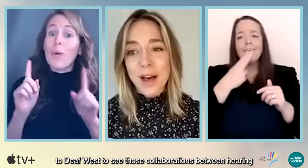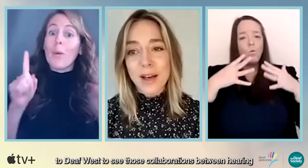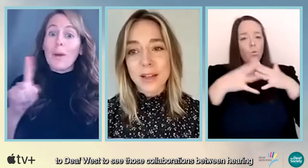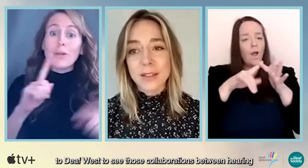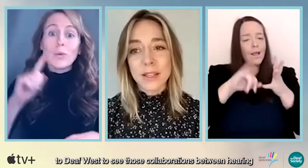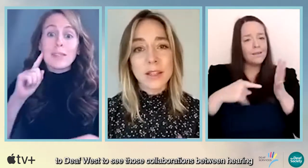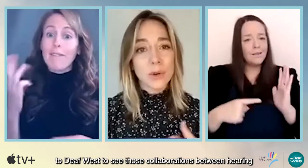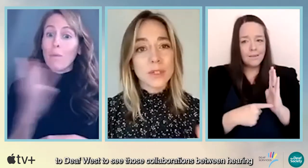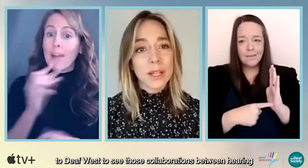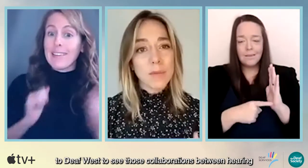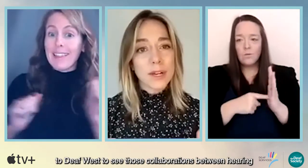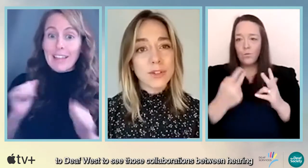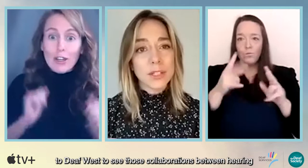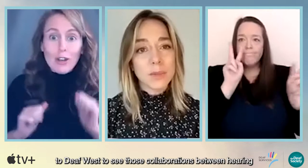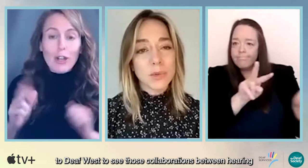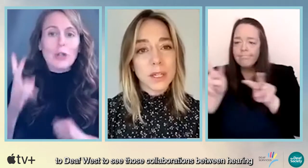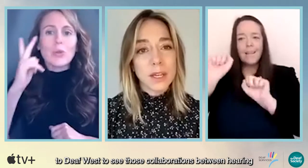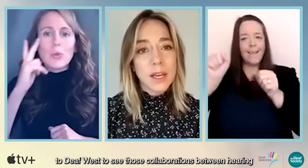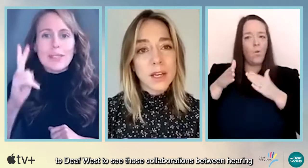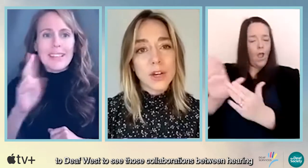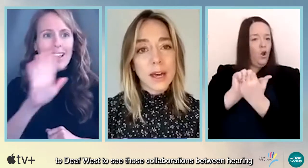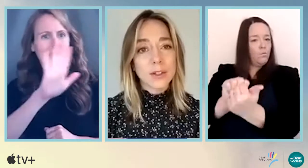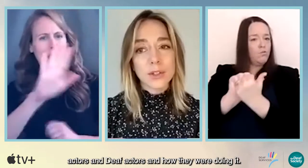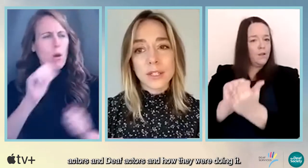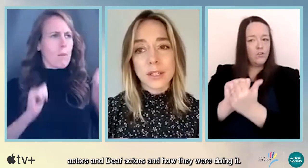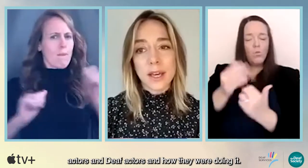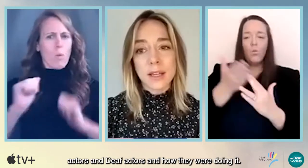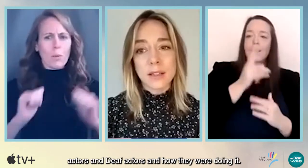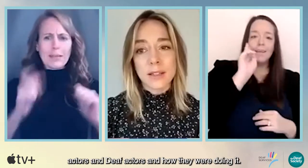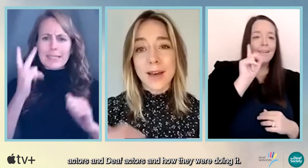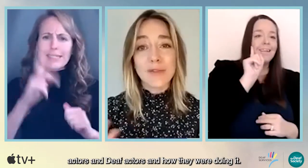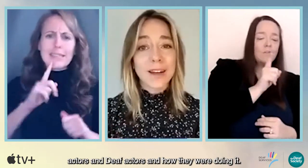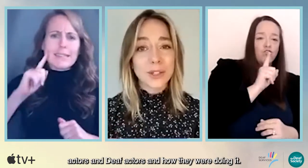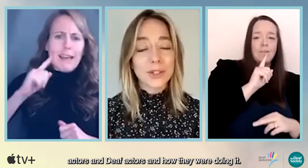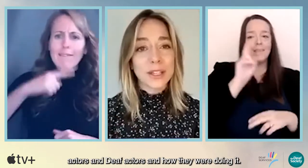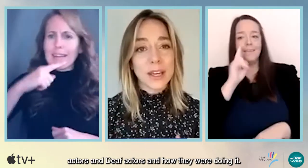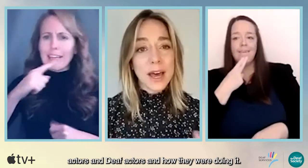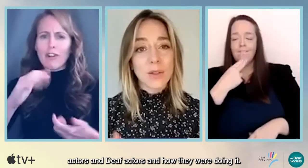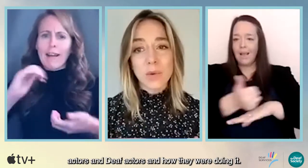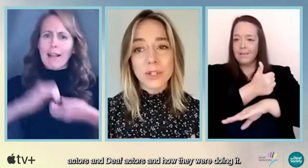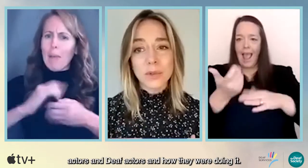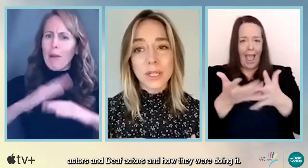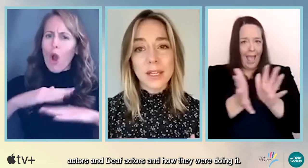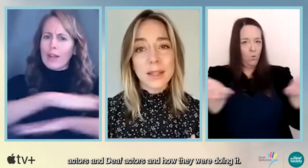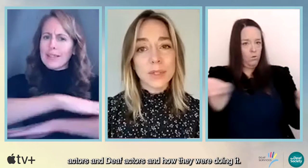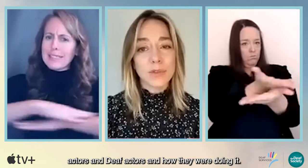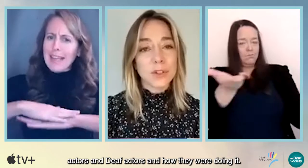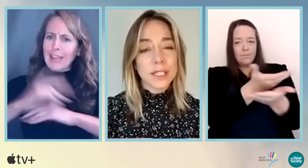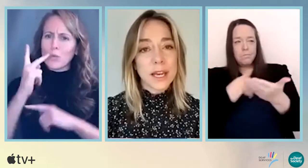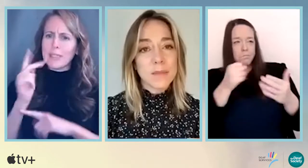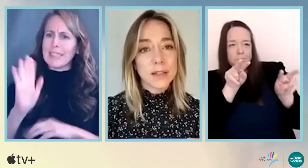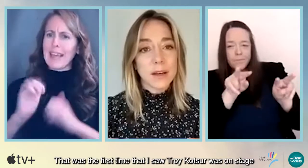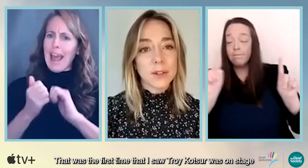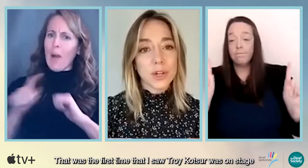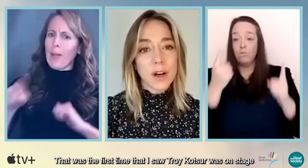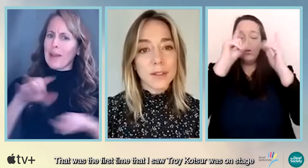see those collaborations between hearing actors and deaf actors and how they were doing it. That was the first